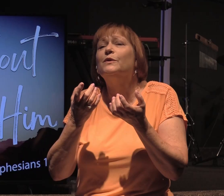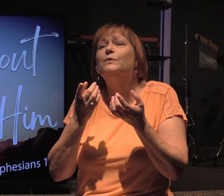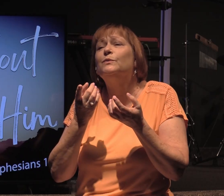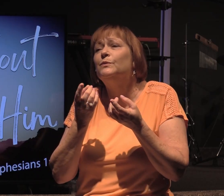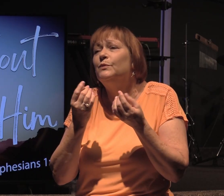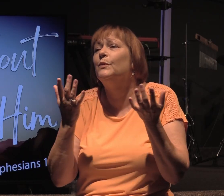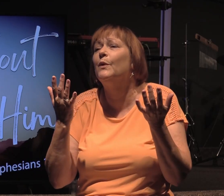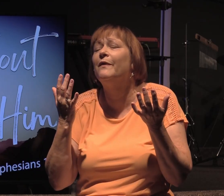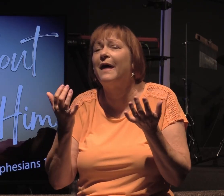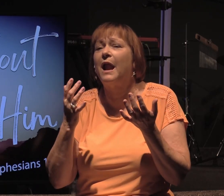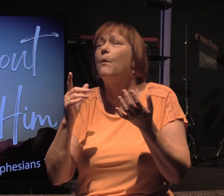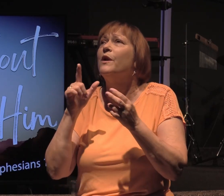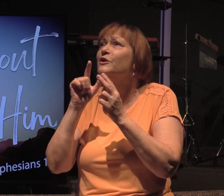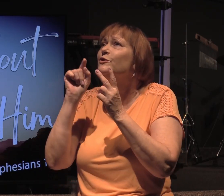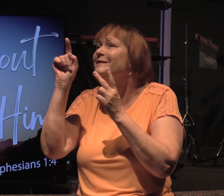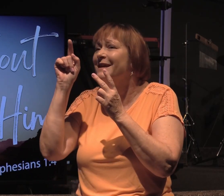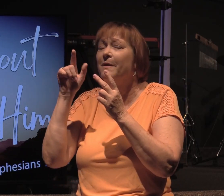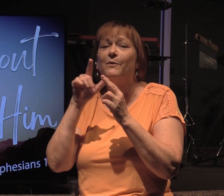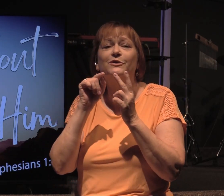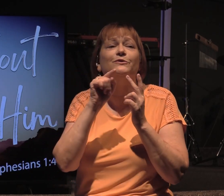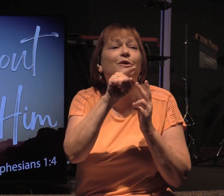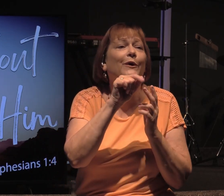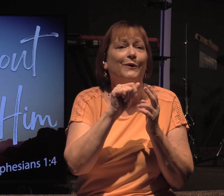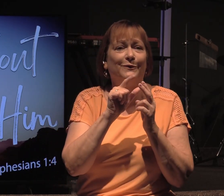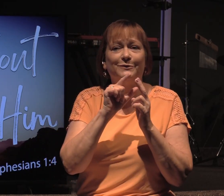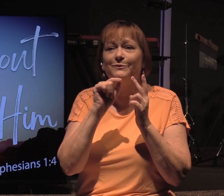I want to choose him. I want to choose her.